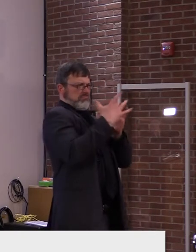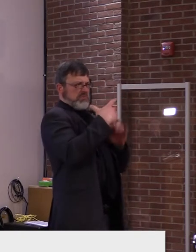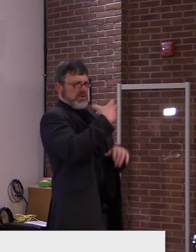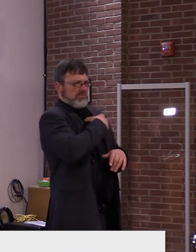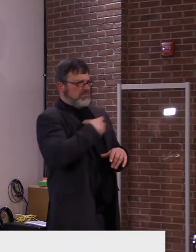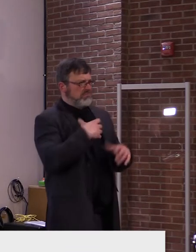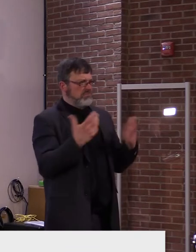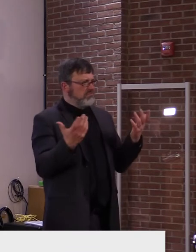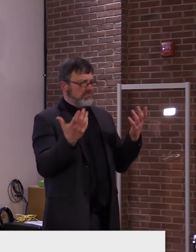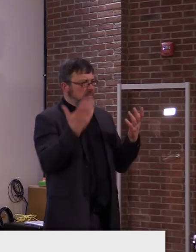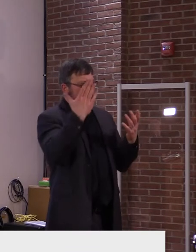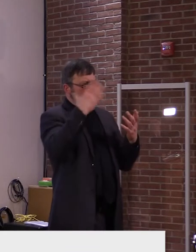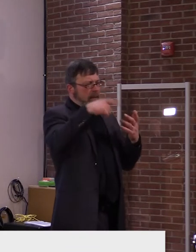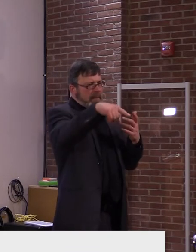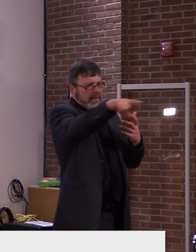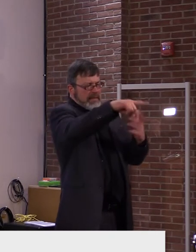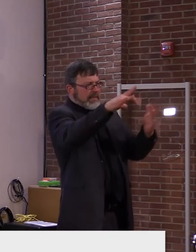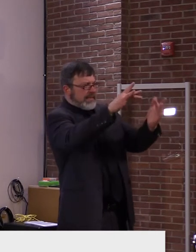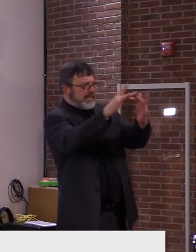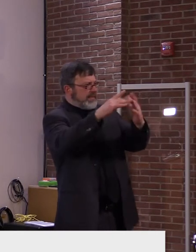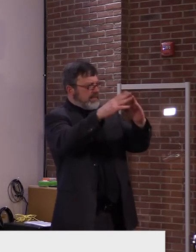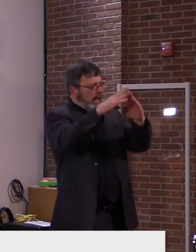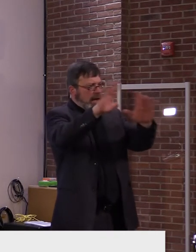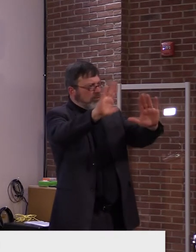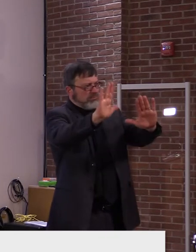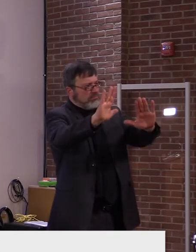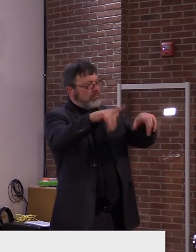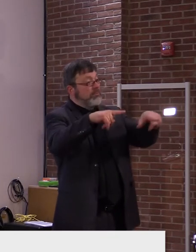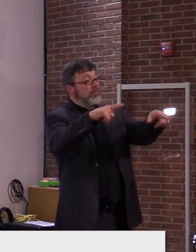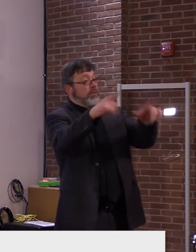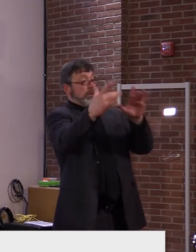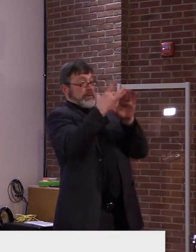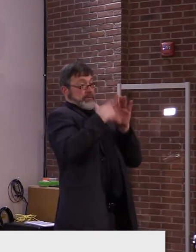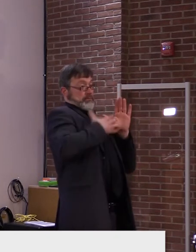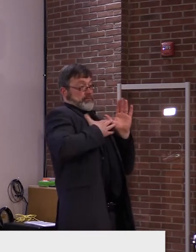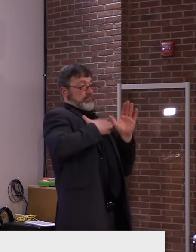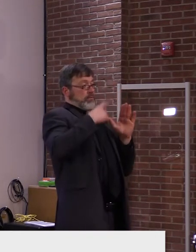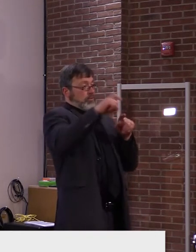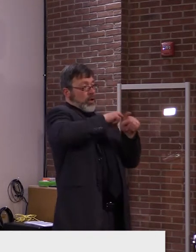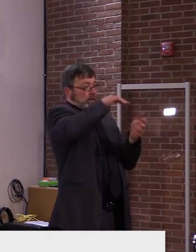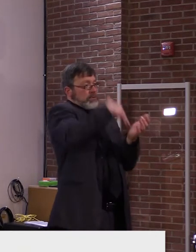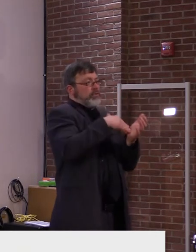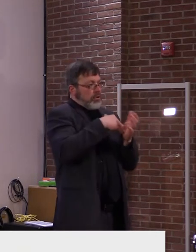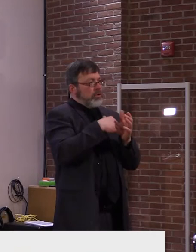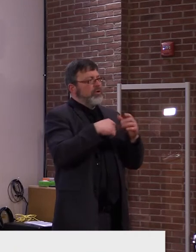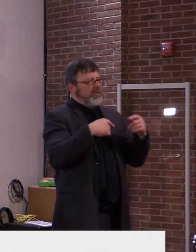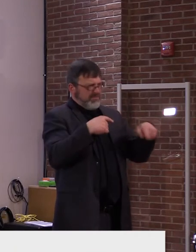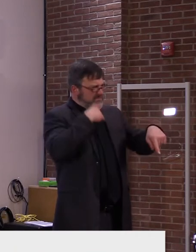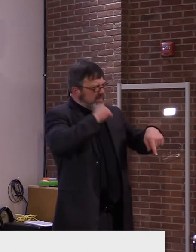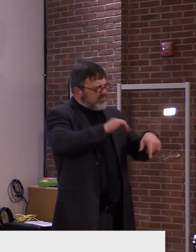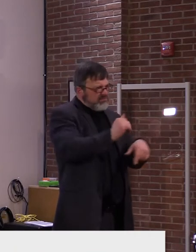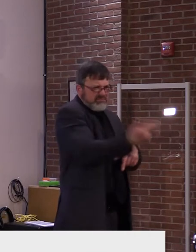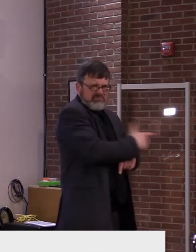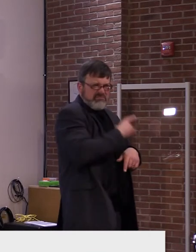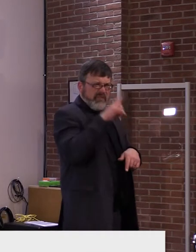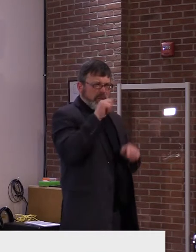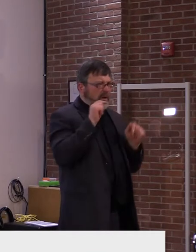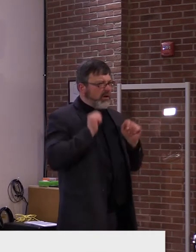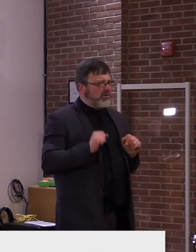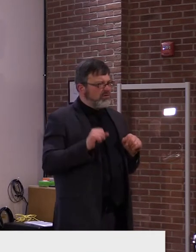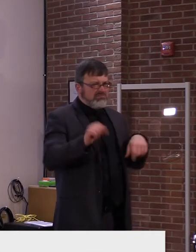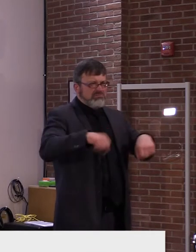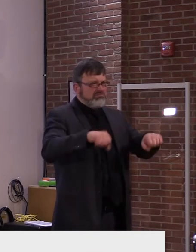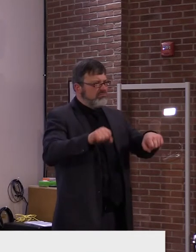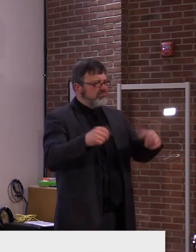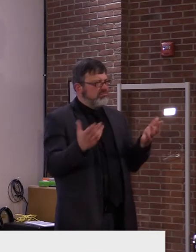calling into the call center, we do have Vermonters, uh, that are manning those, those, um, those call centers,